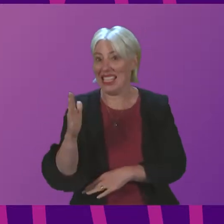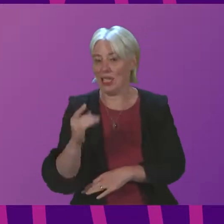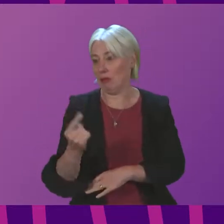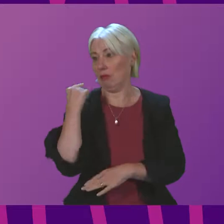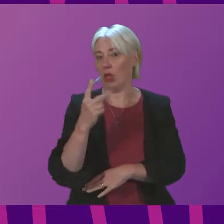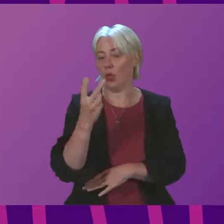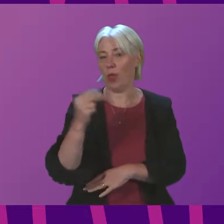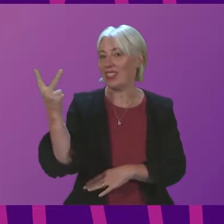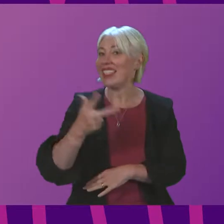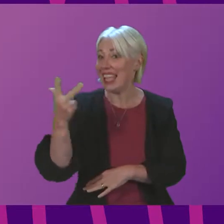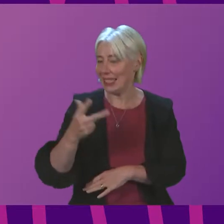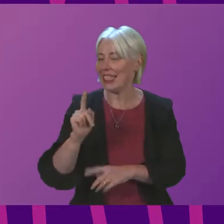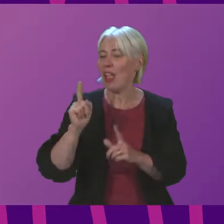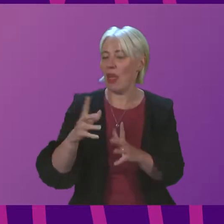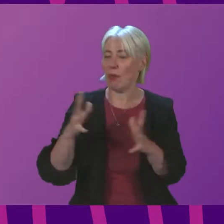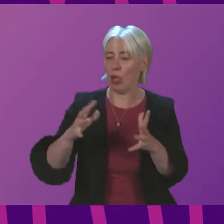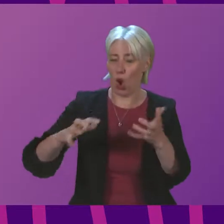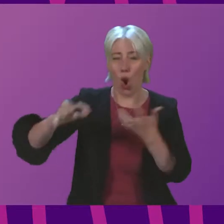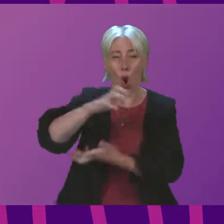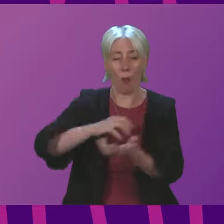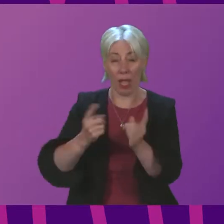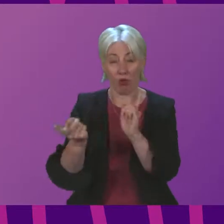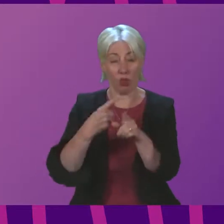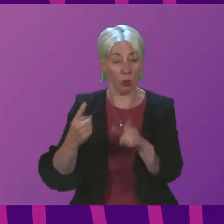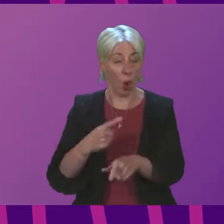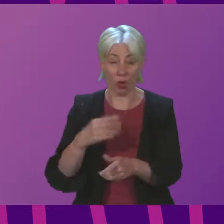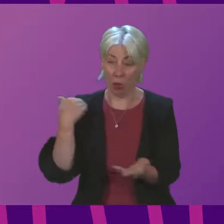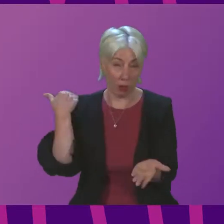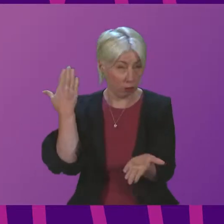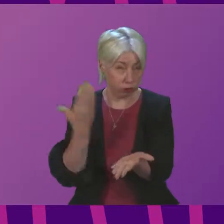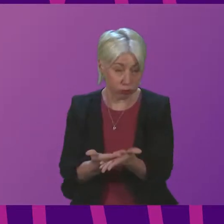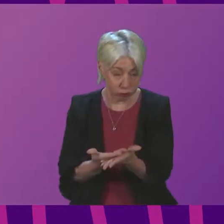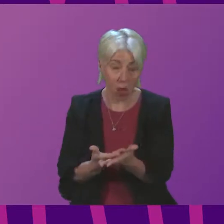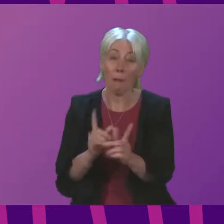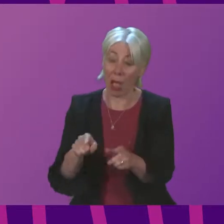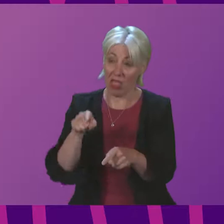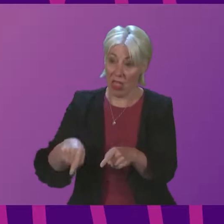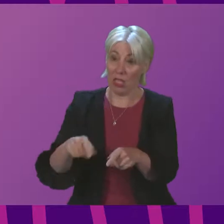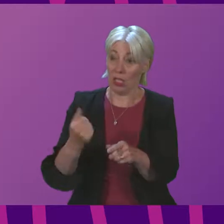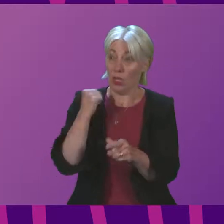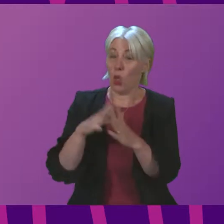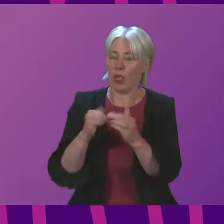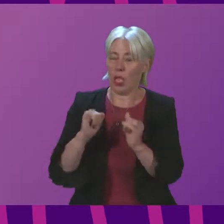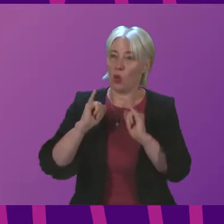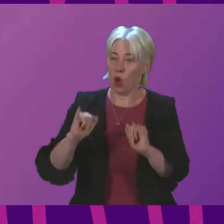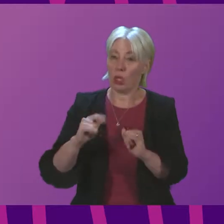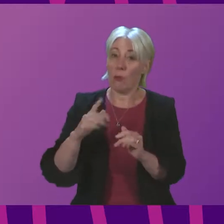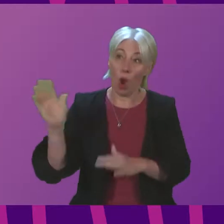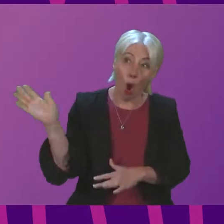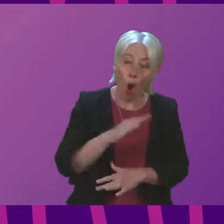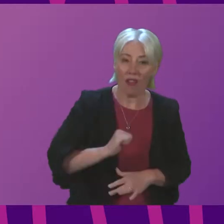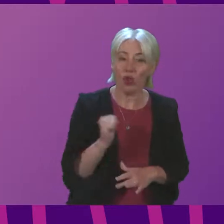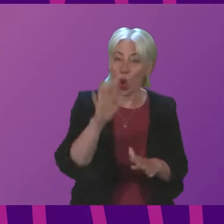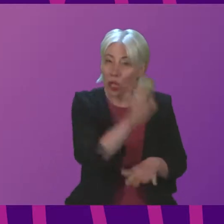complexity of response that we have not seen for a number of years. It has affected almost all of Scotland, with the most